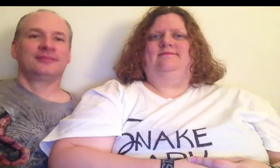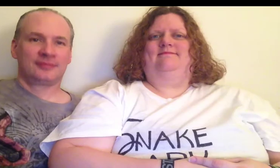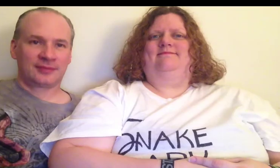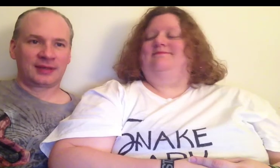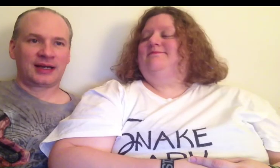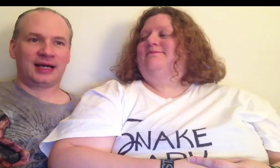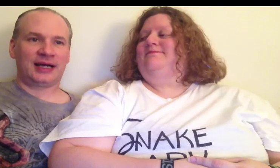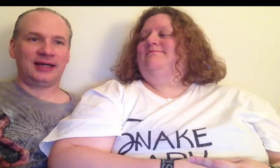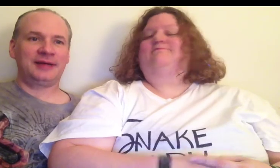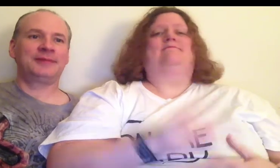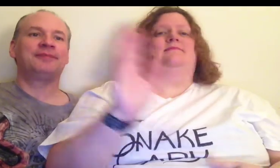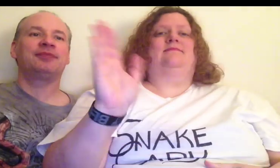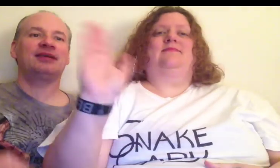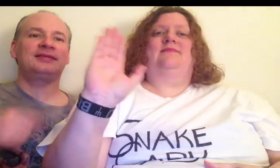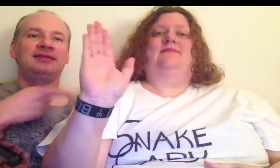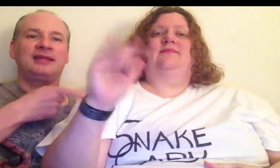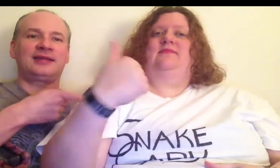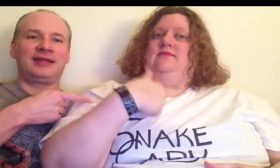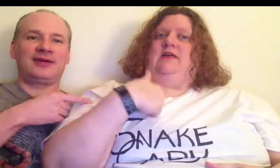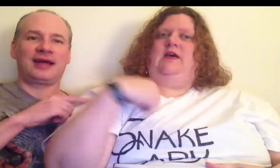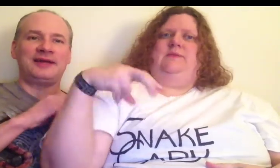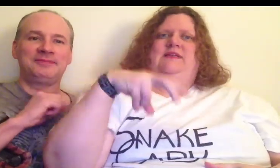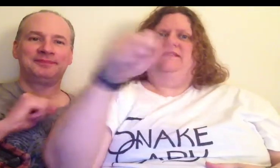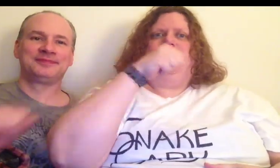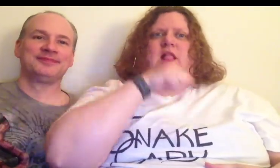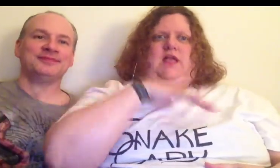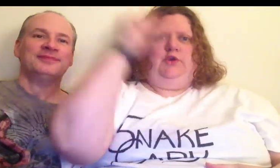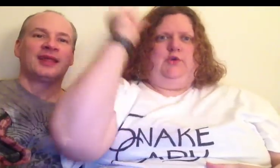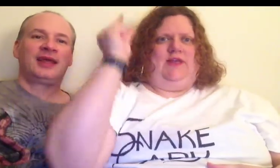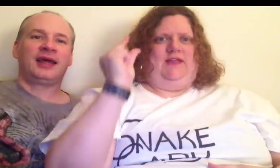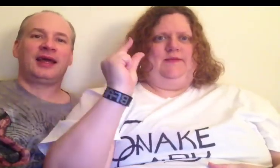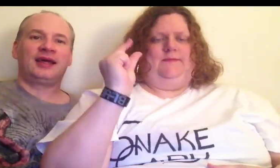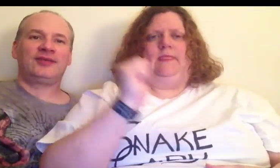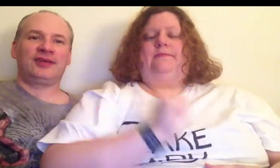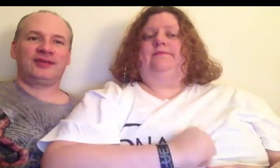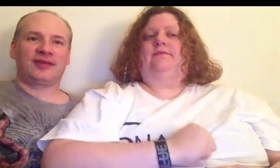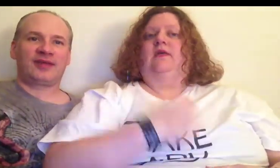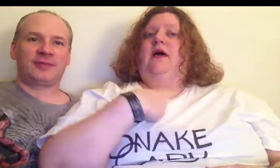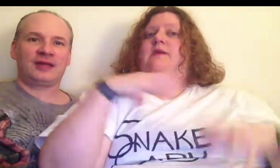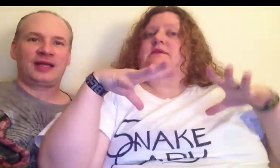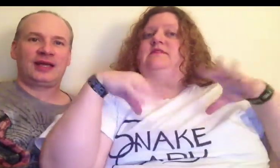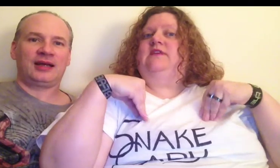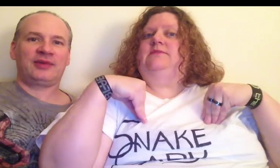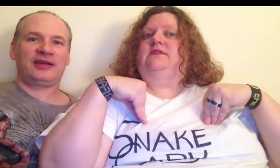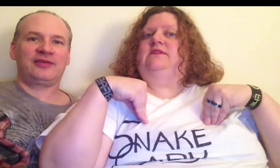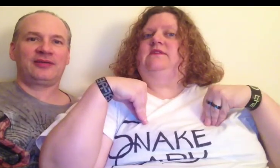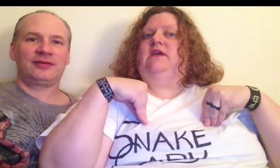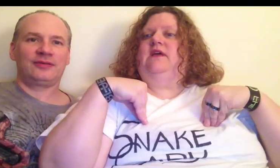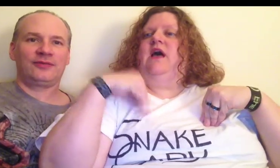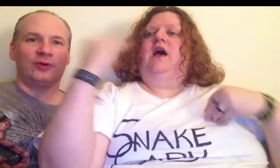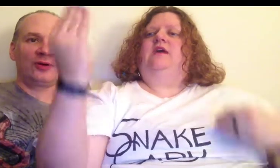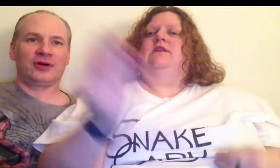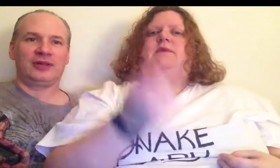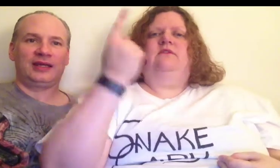Hi, this is Snake Lady Greta, and she is accepting a nomination for the